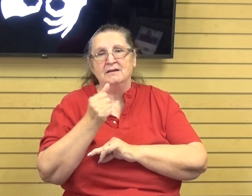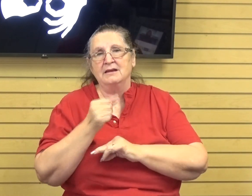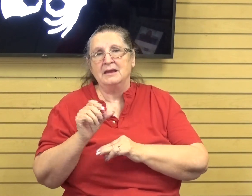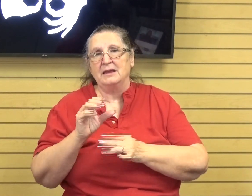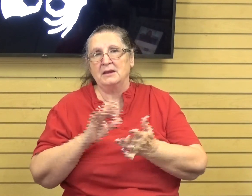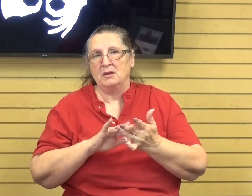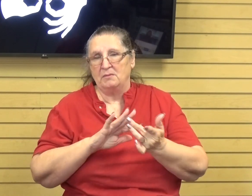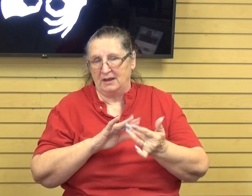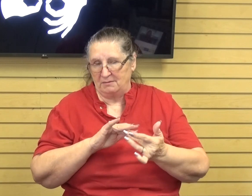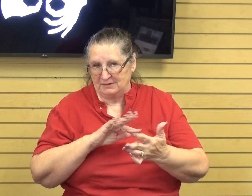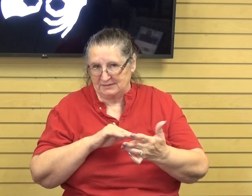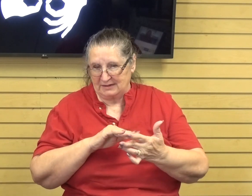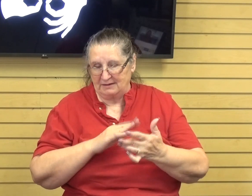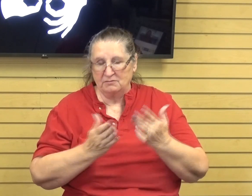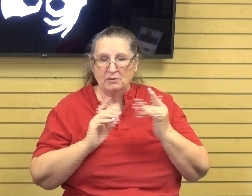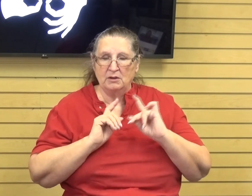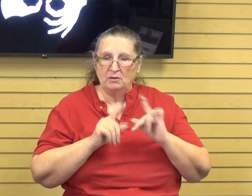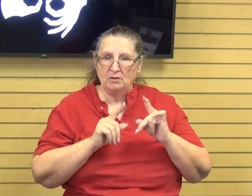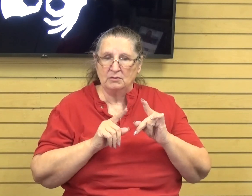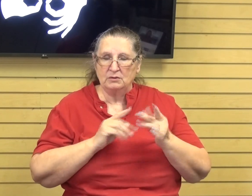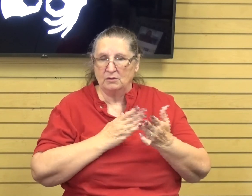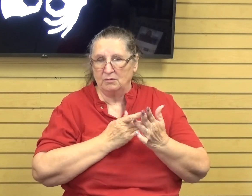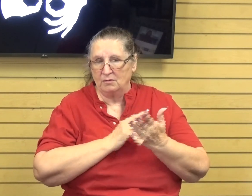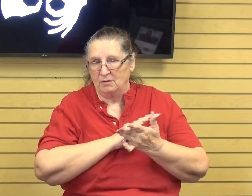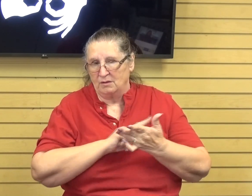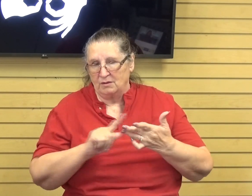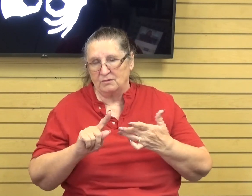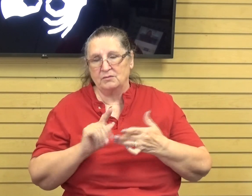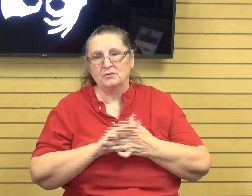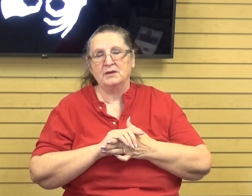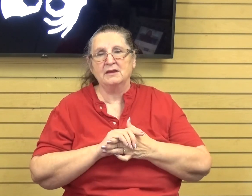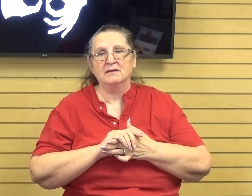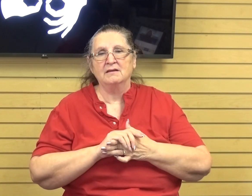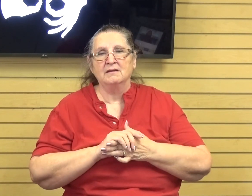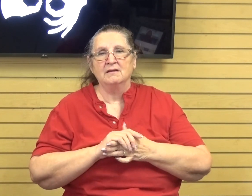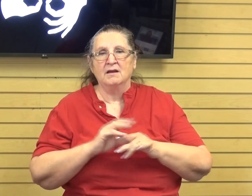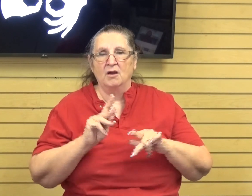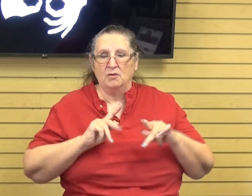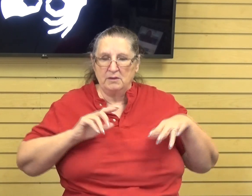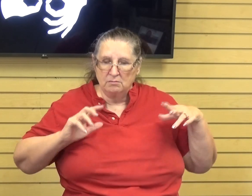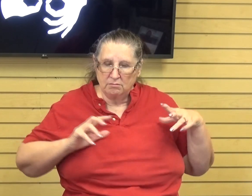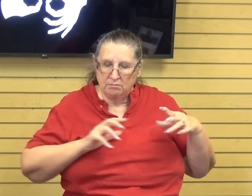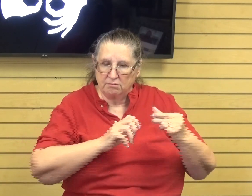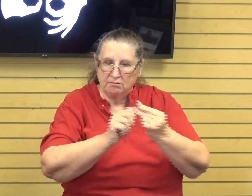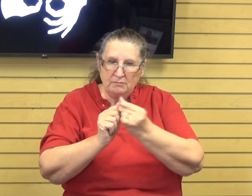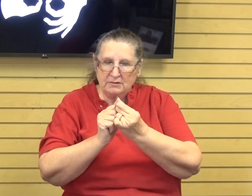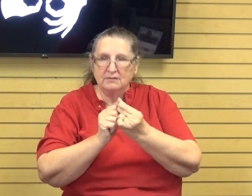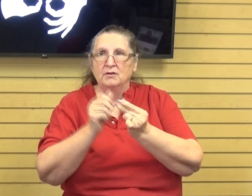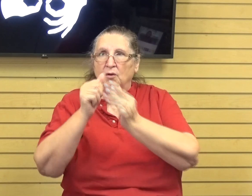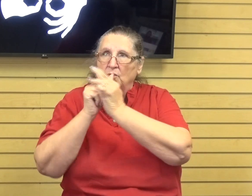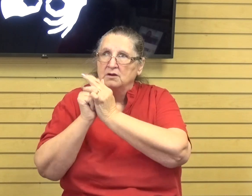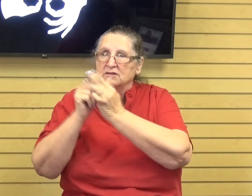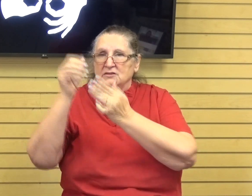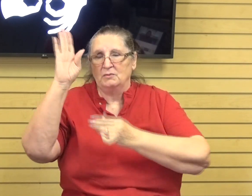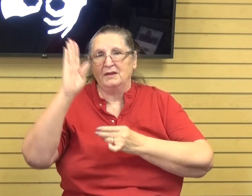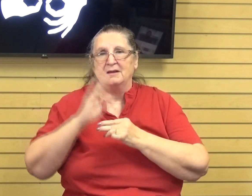that we might be going to during the week, our congregation coming together and worshiping God. So singing